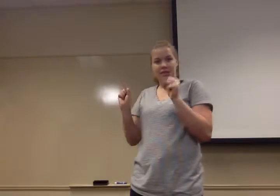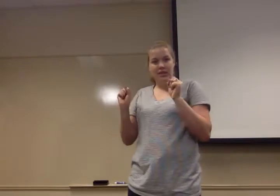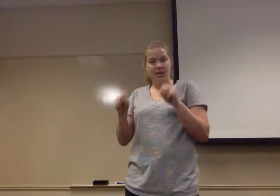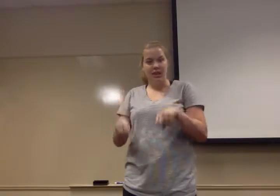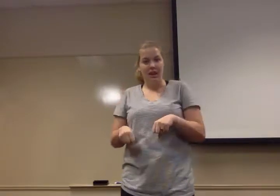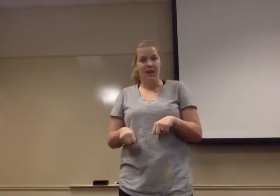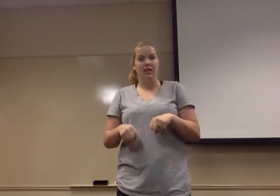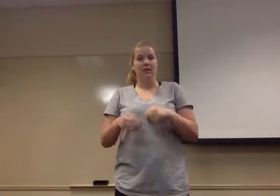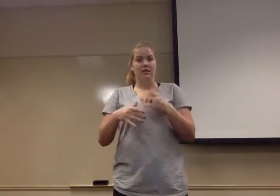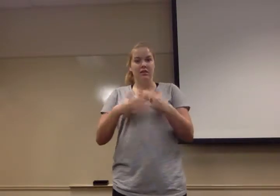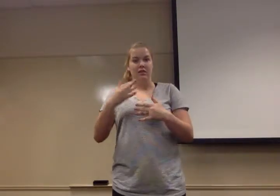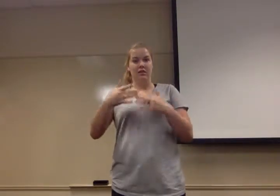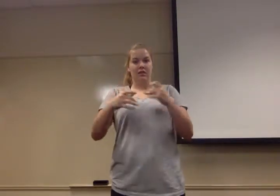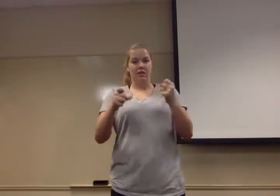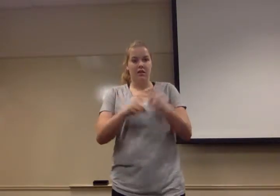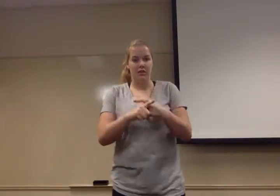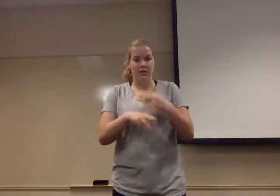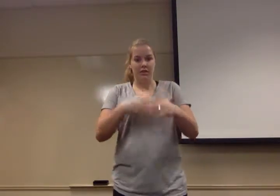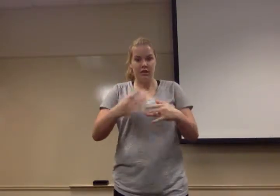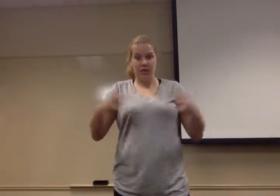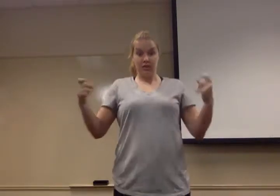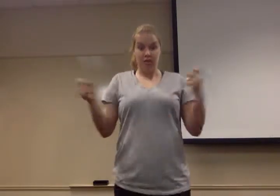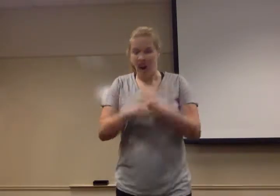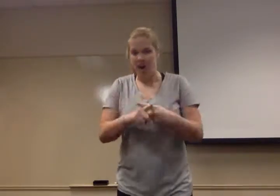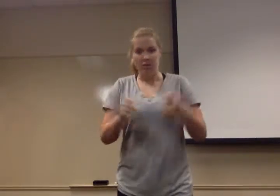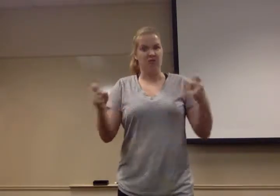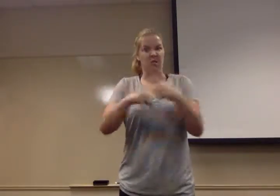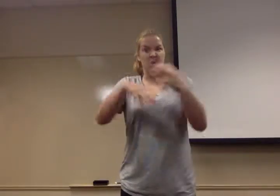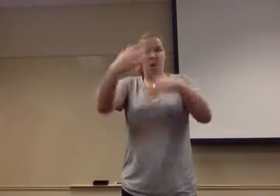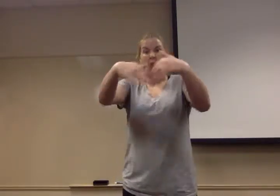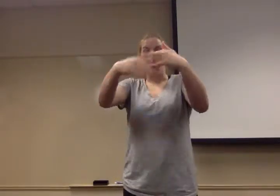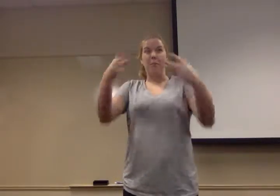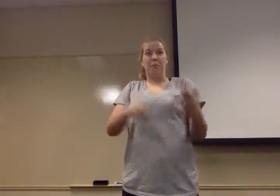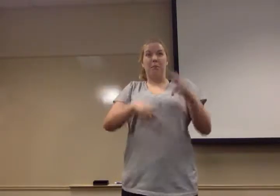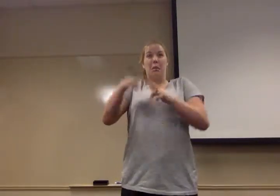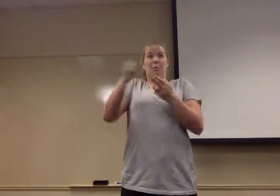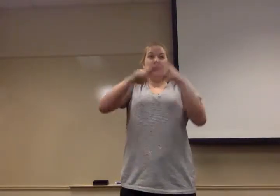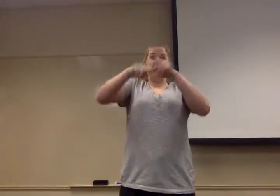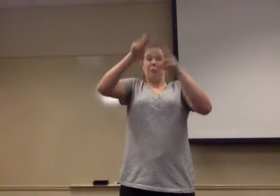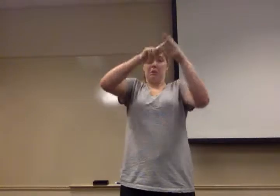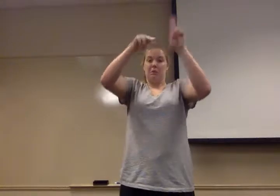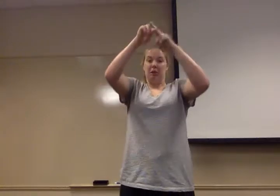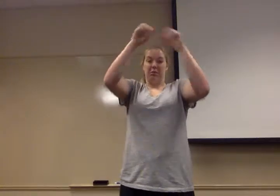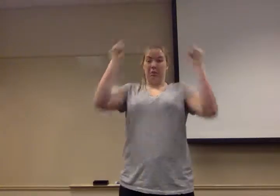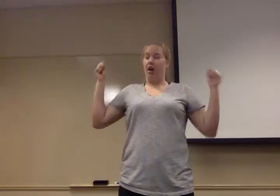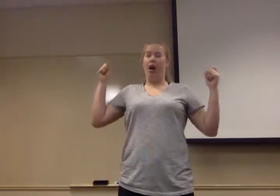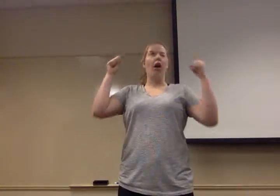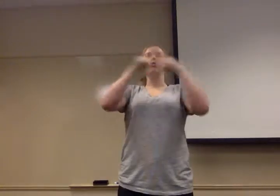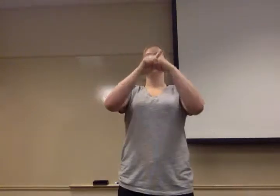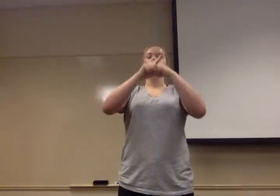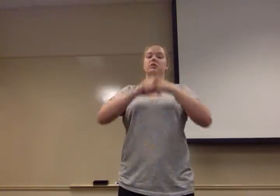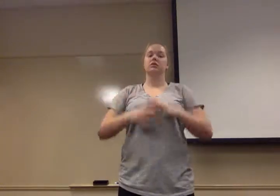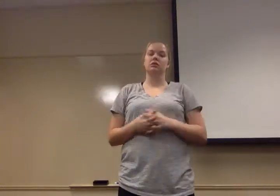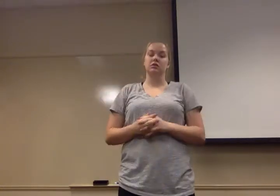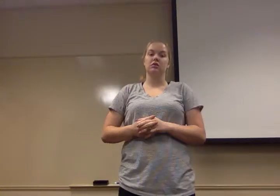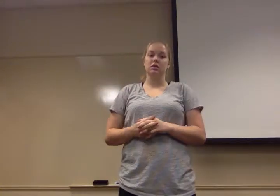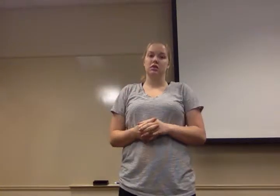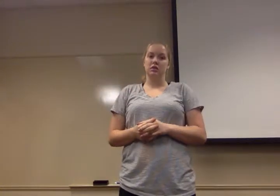more complex things. And in this way, complexity builds stage by stage. Each stage is